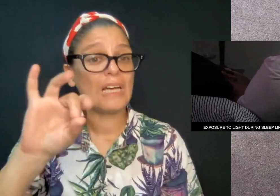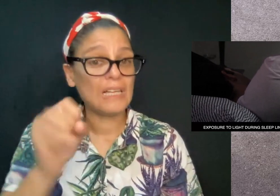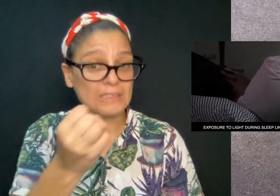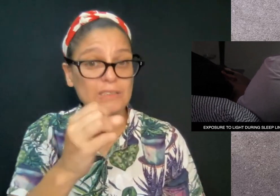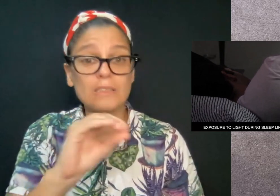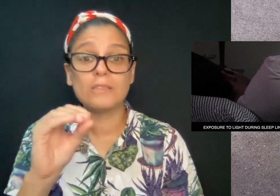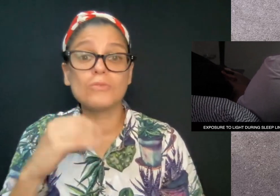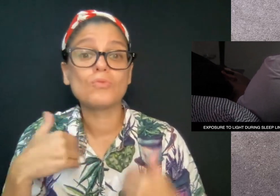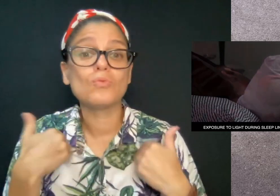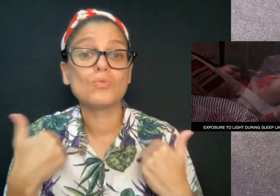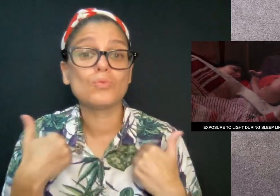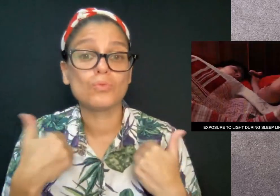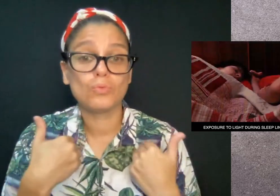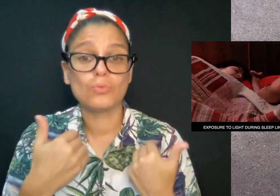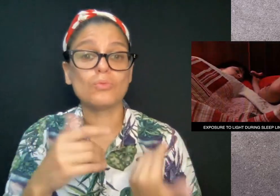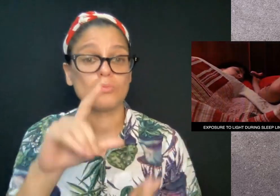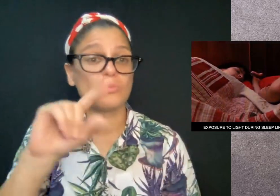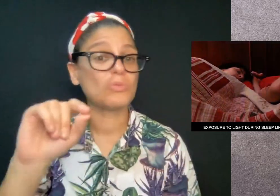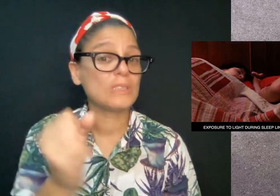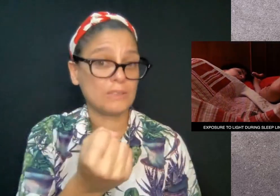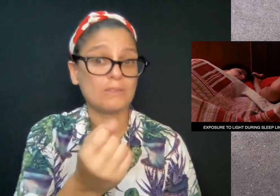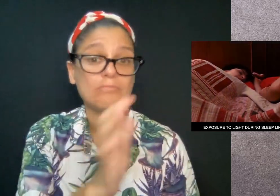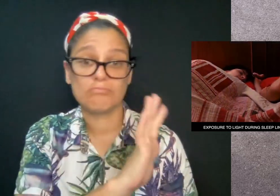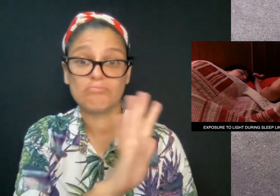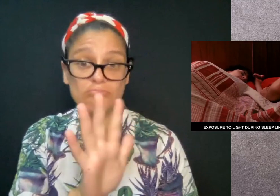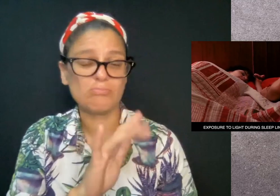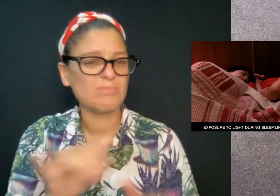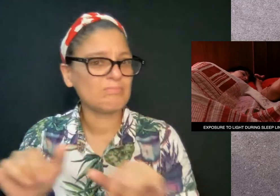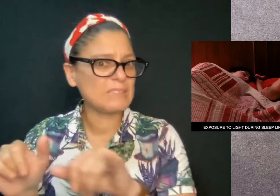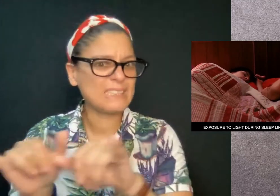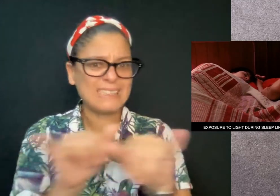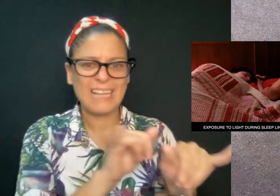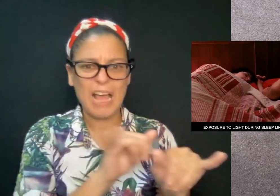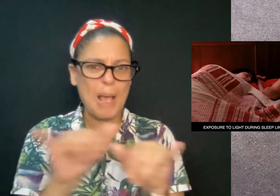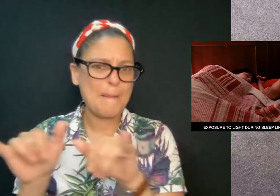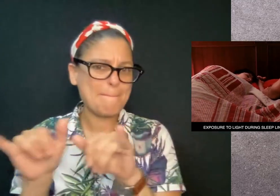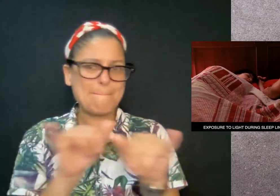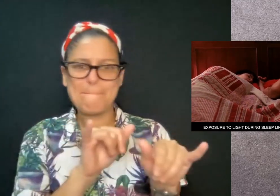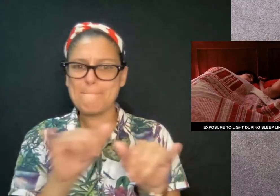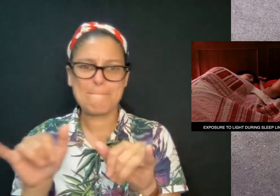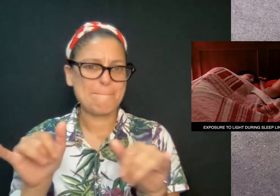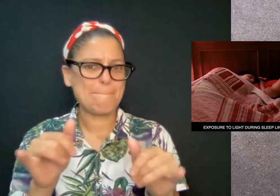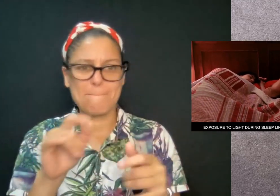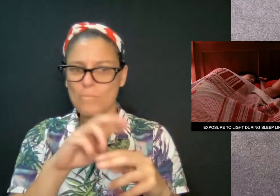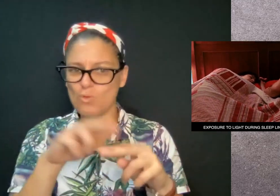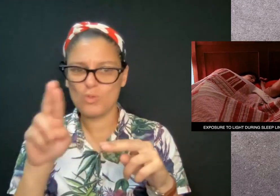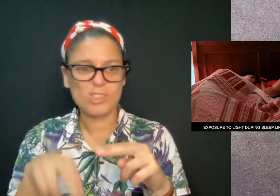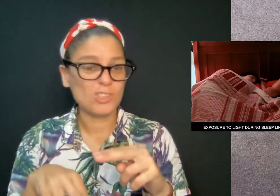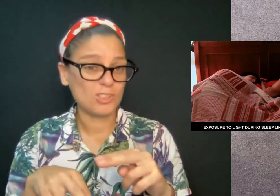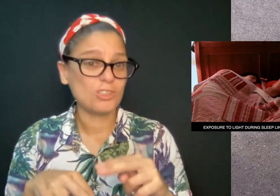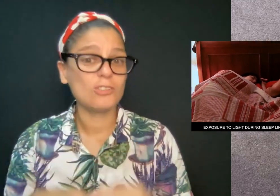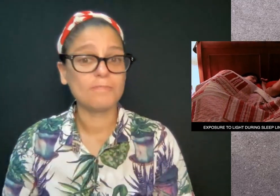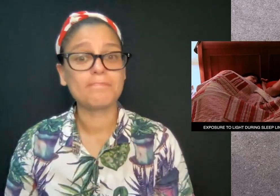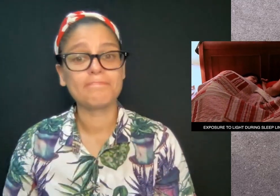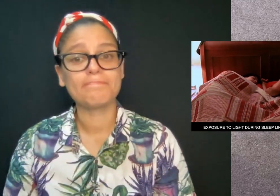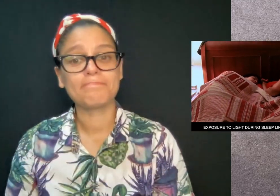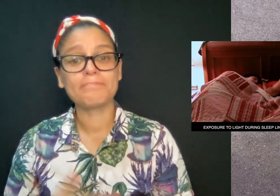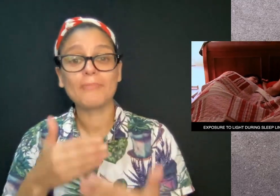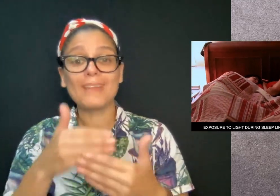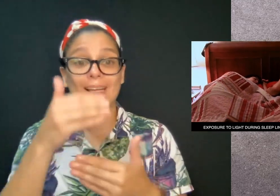The study involved older people in their 60s, 70s, and 80s, and younger people in their 20s. And the results were the